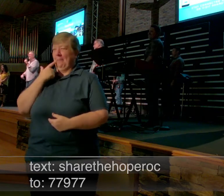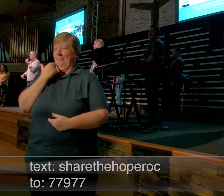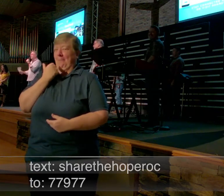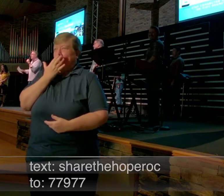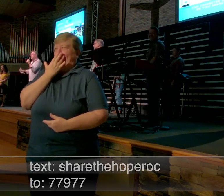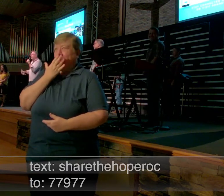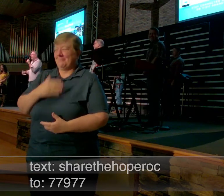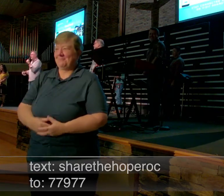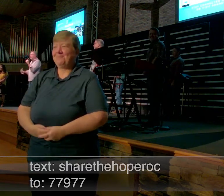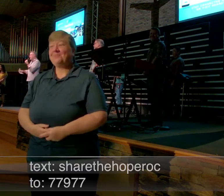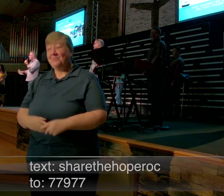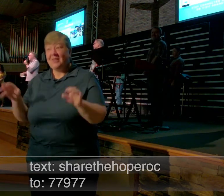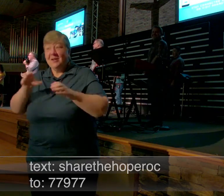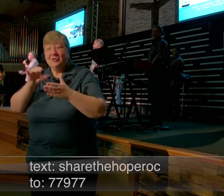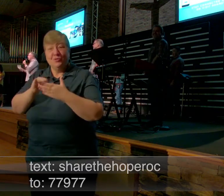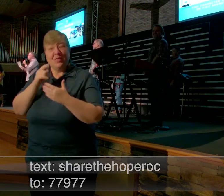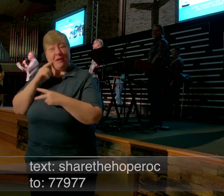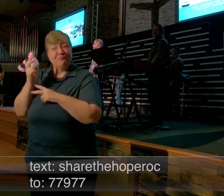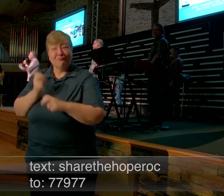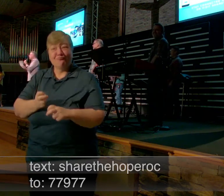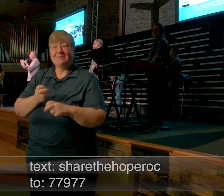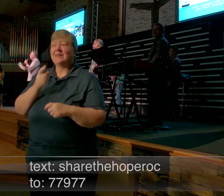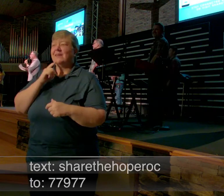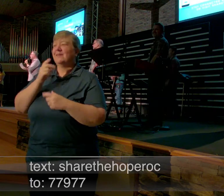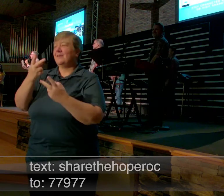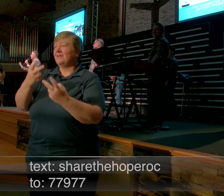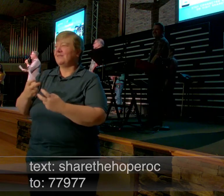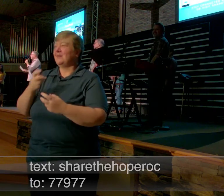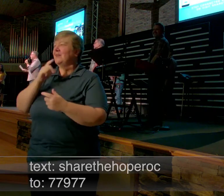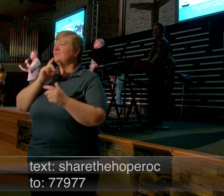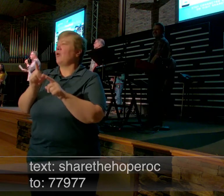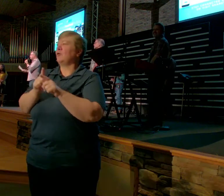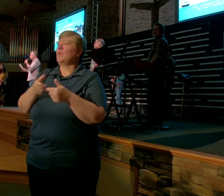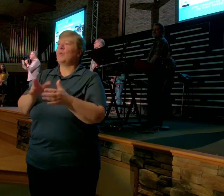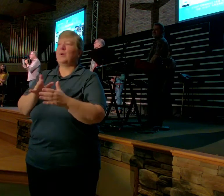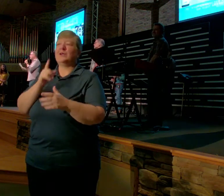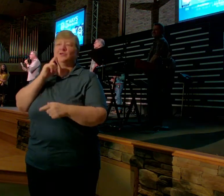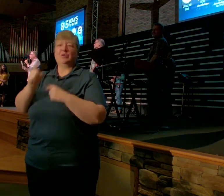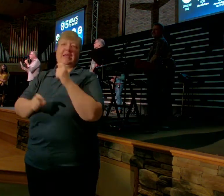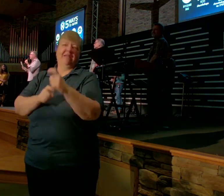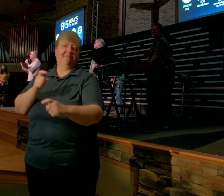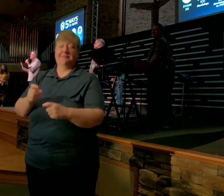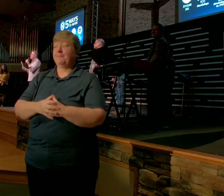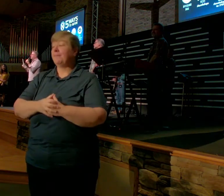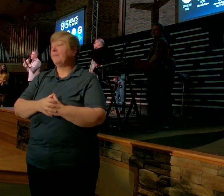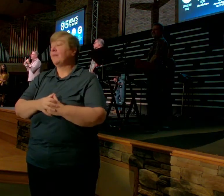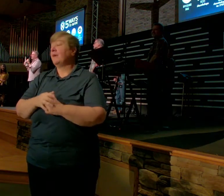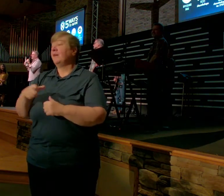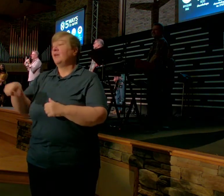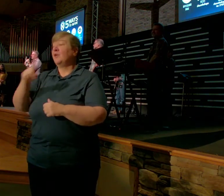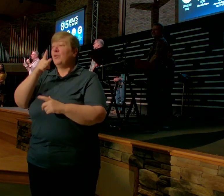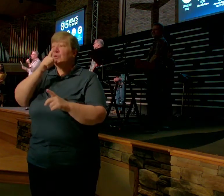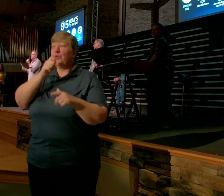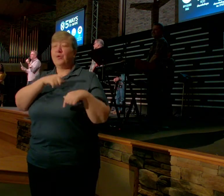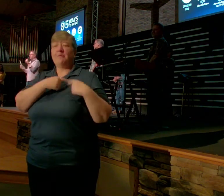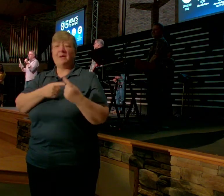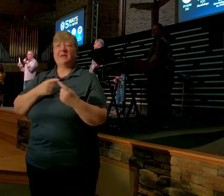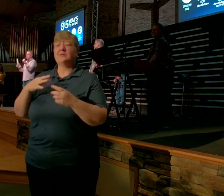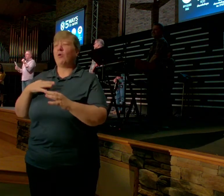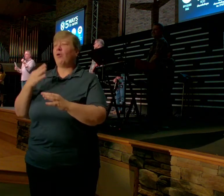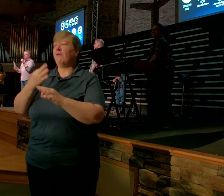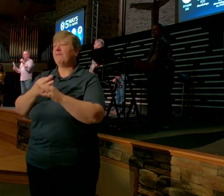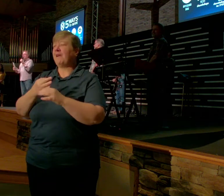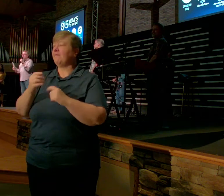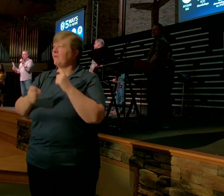But do that. Do that. And it's also a way to give. And for those of you who have been so faithful in